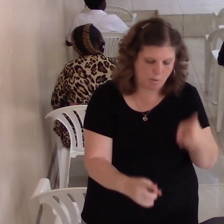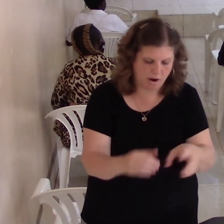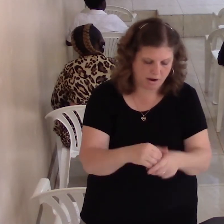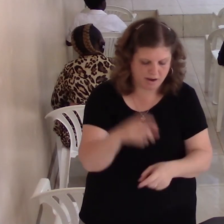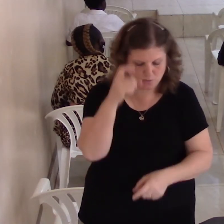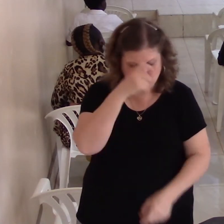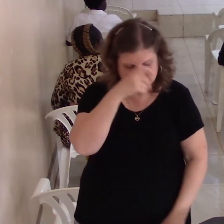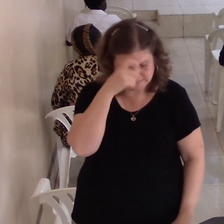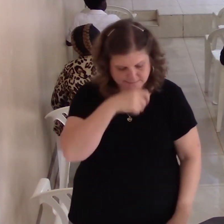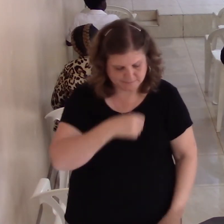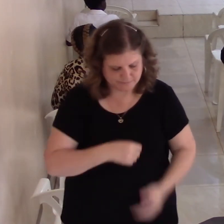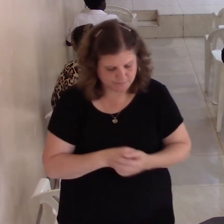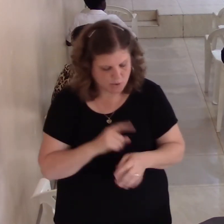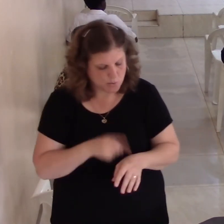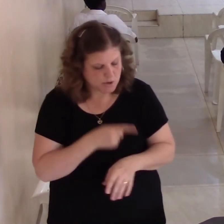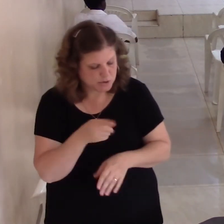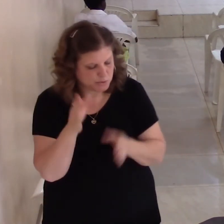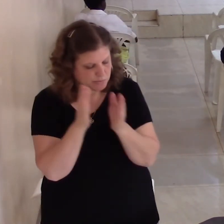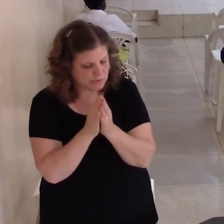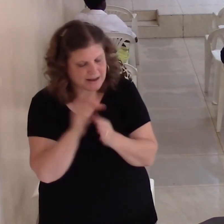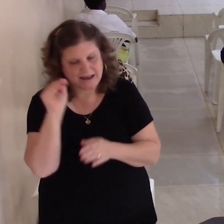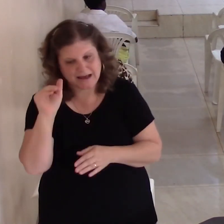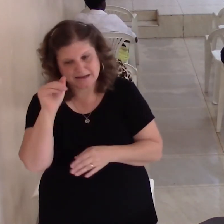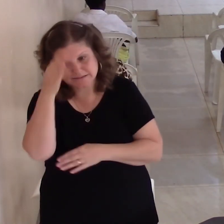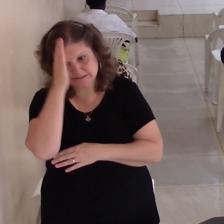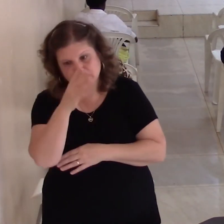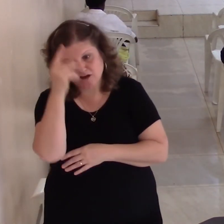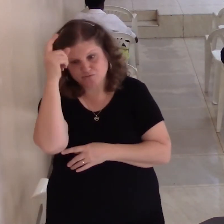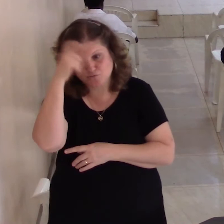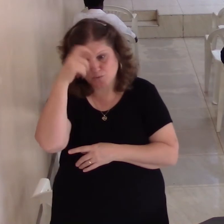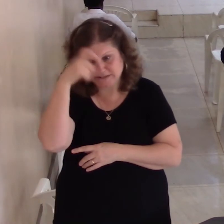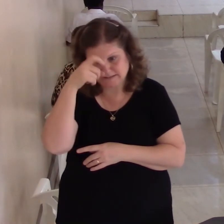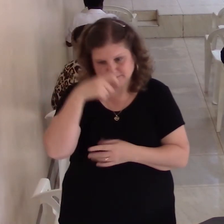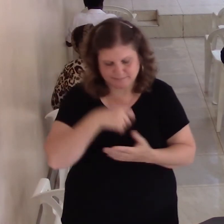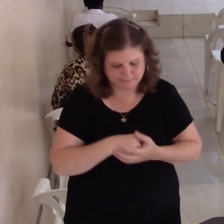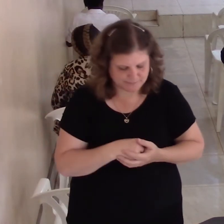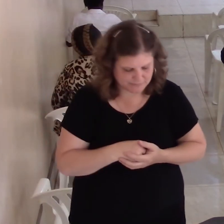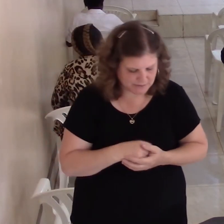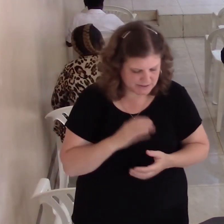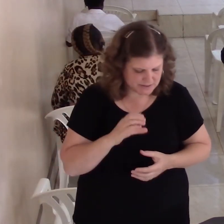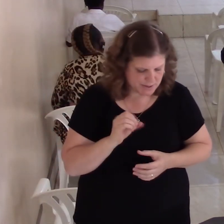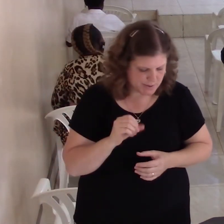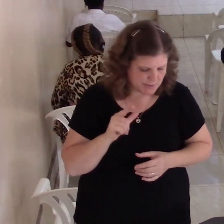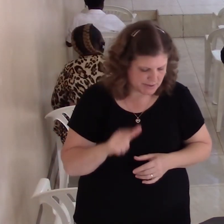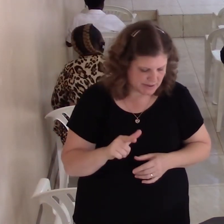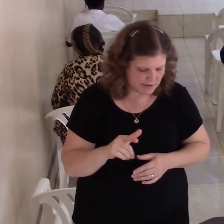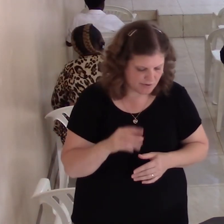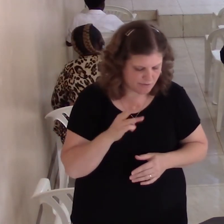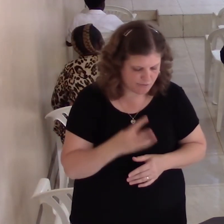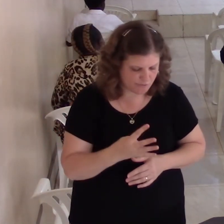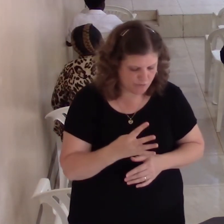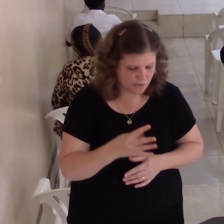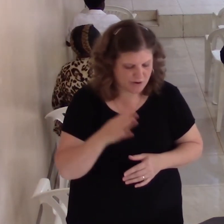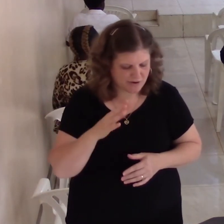when you pray that is God for wisdom Colossians 4 5 walk in wisdom toward them that are without redeem the time